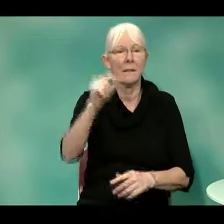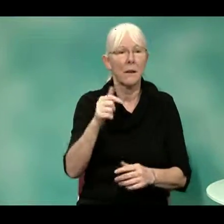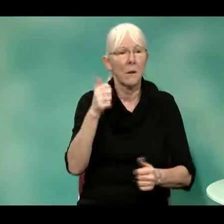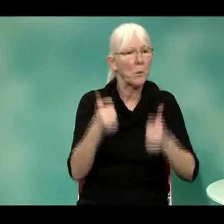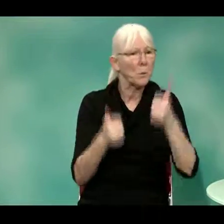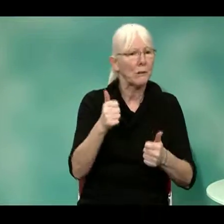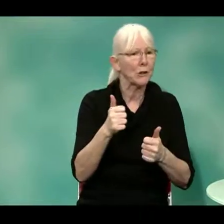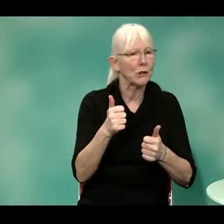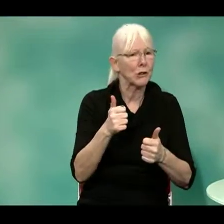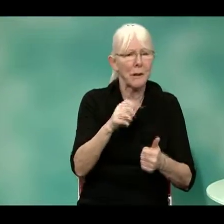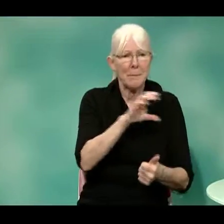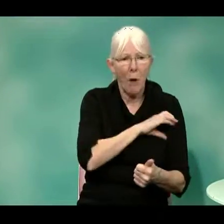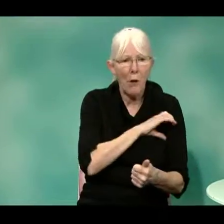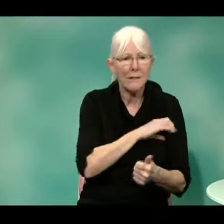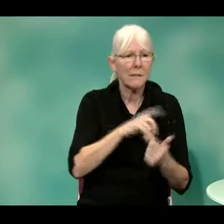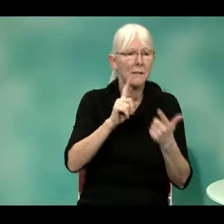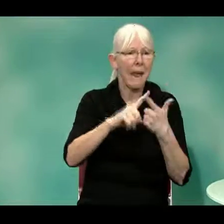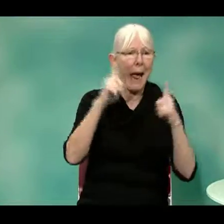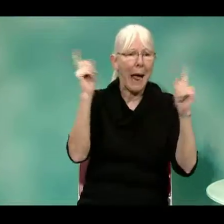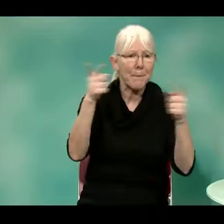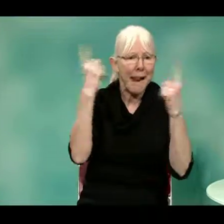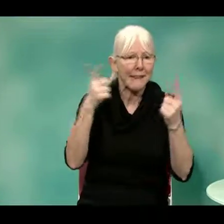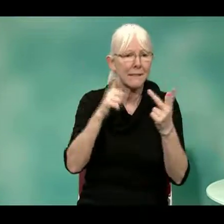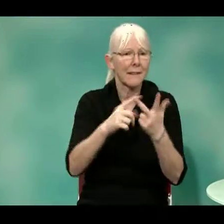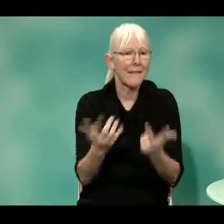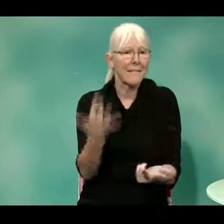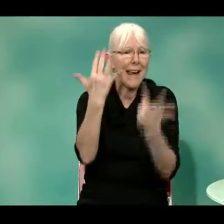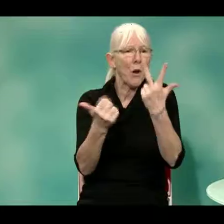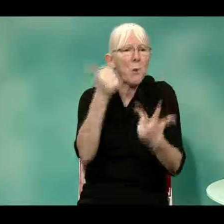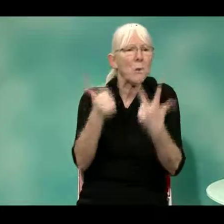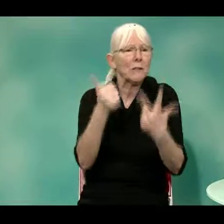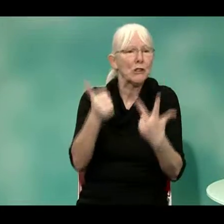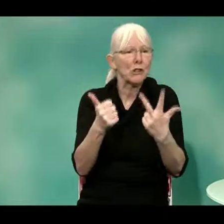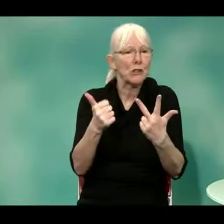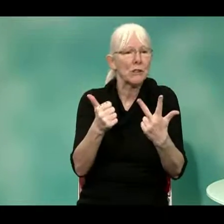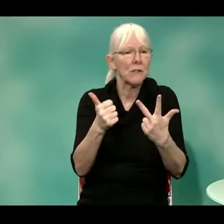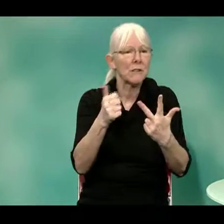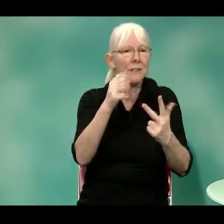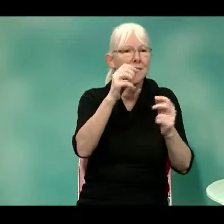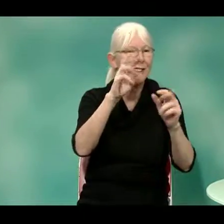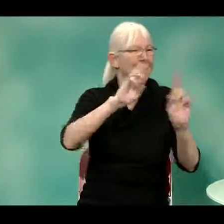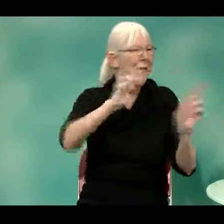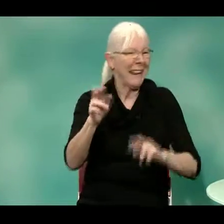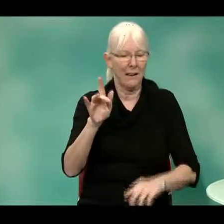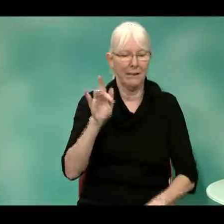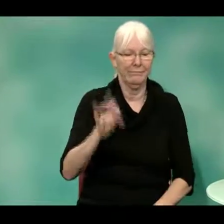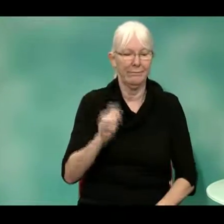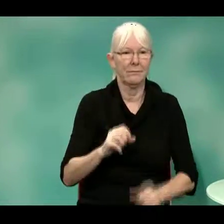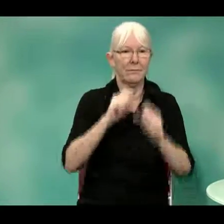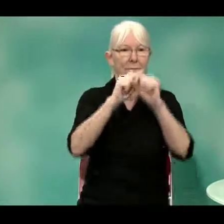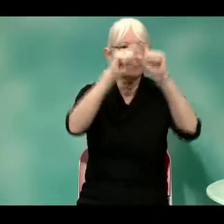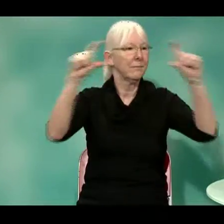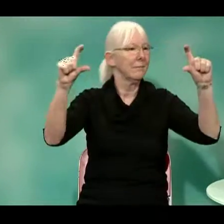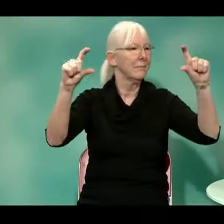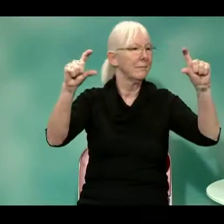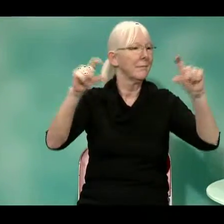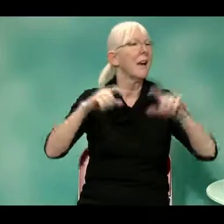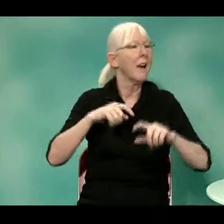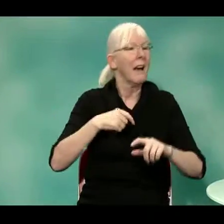has automatic generated sentences. So right away, as soon as you call in,